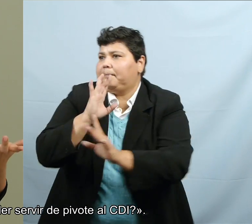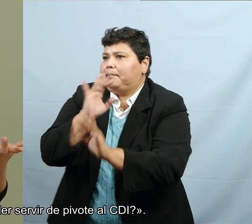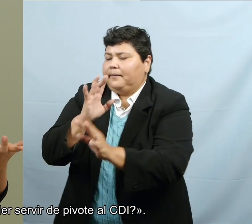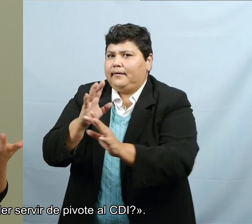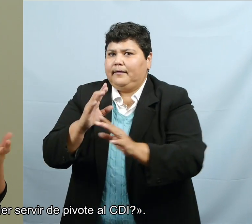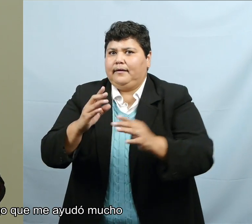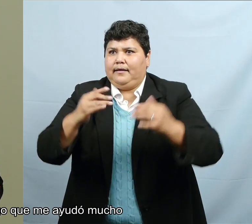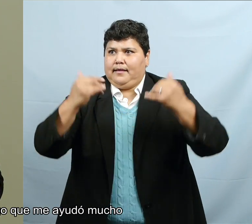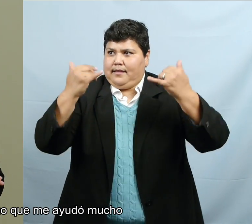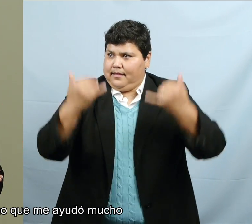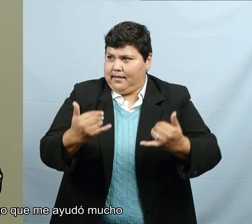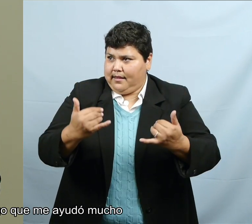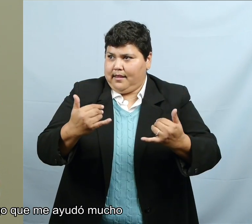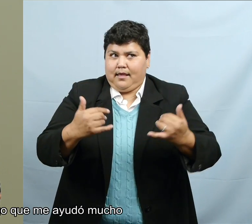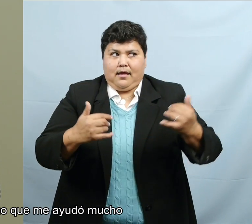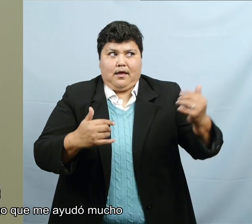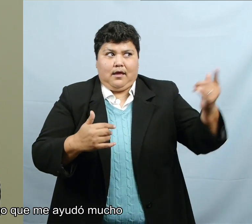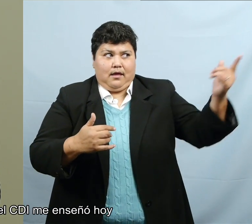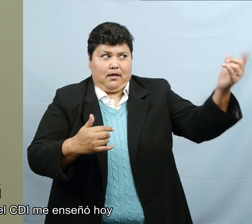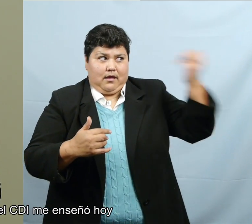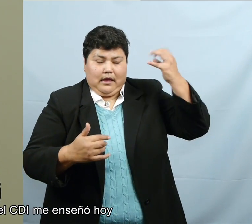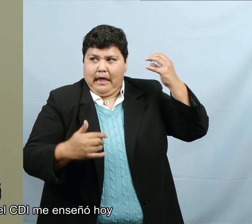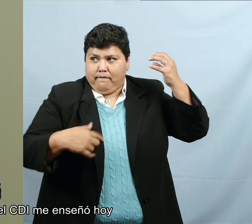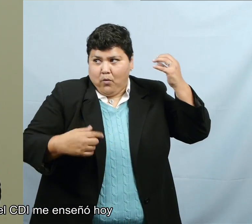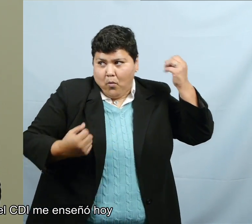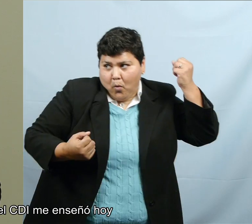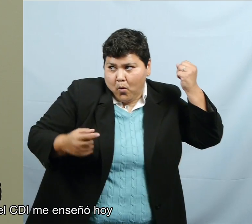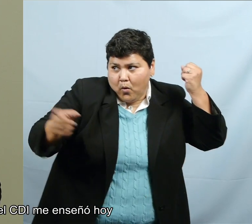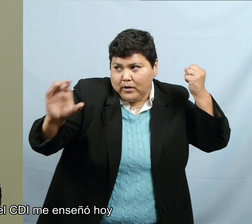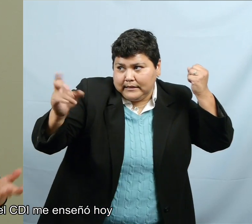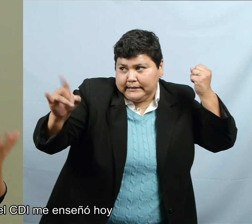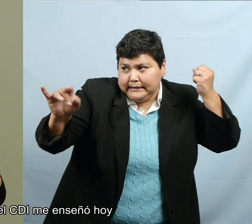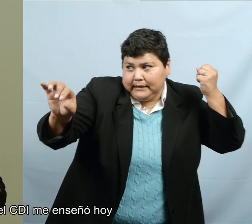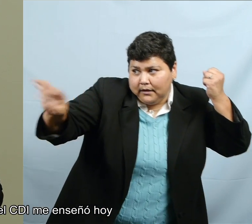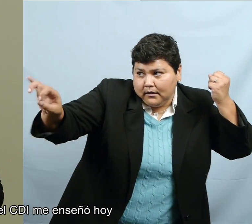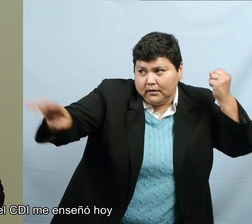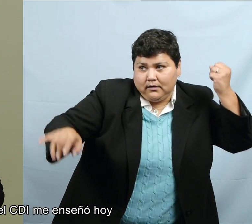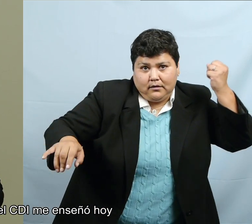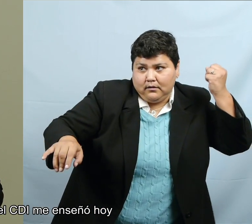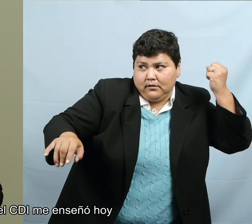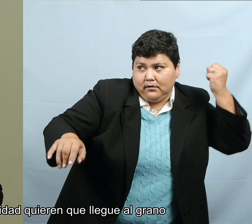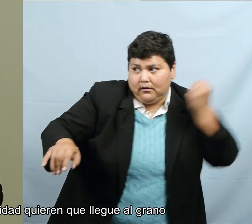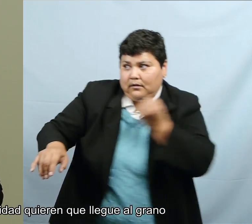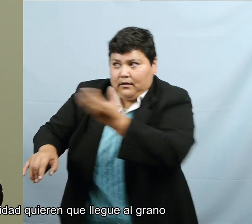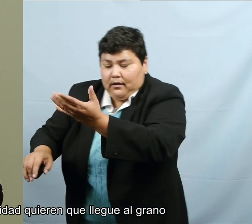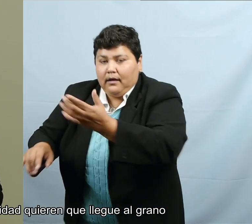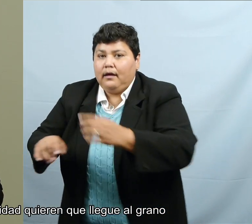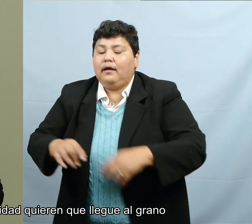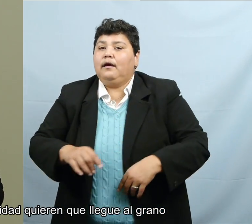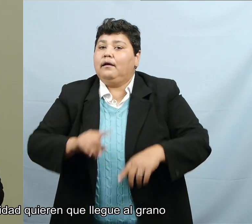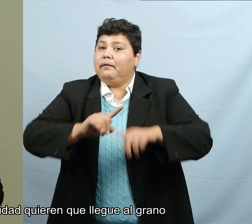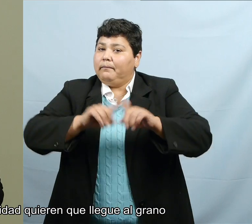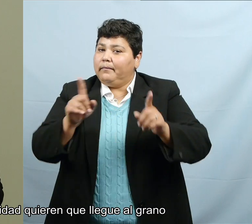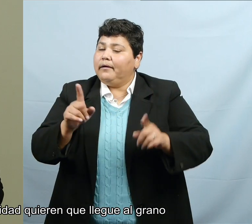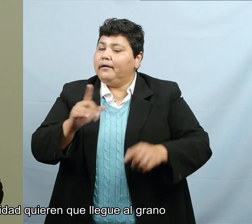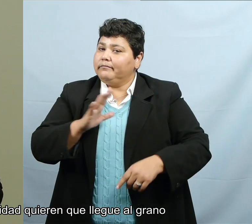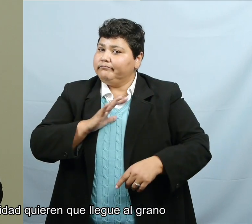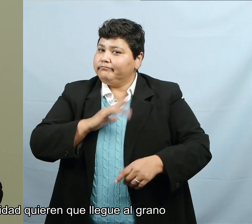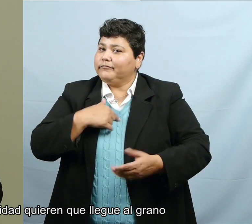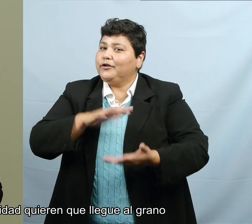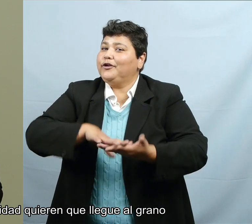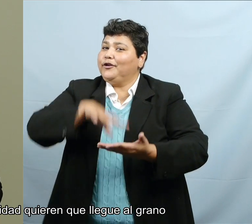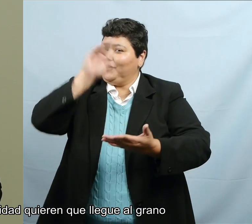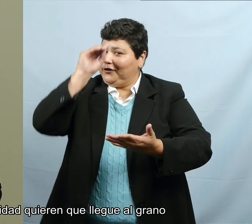feed the CDI? But something that was very helpful that the CDI taught me today was that they